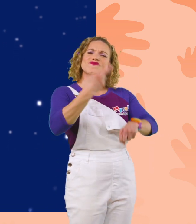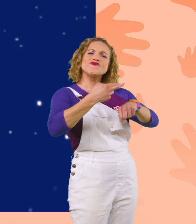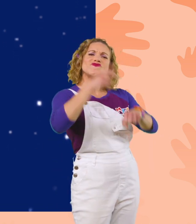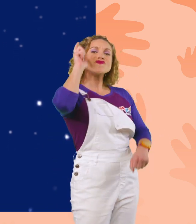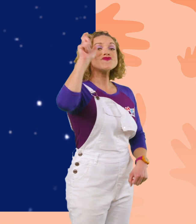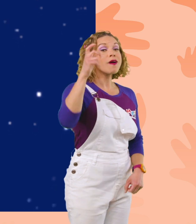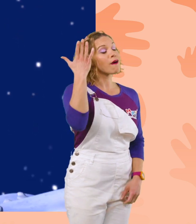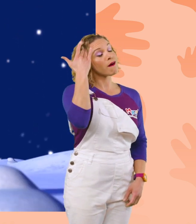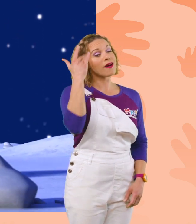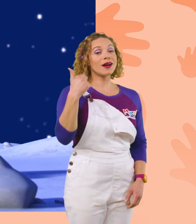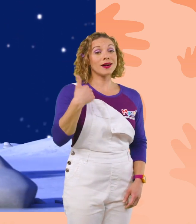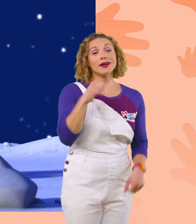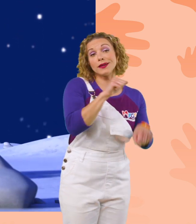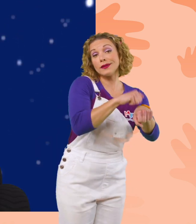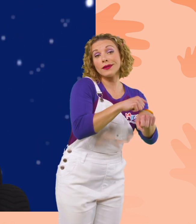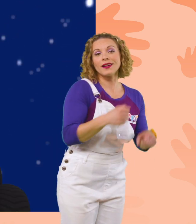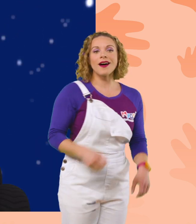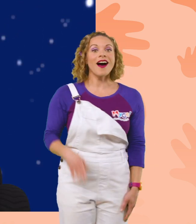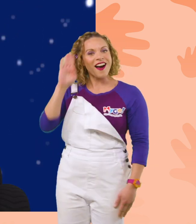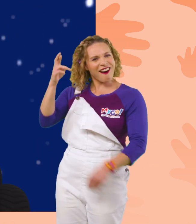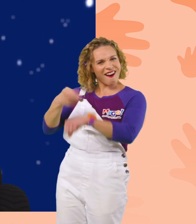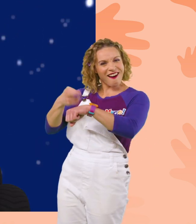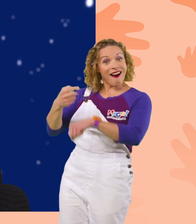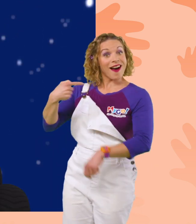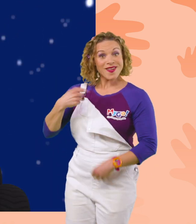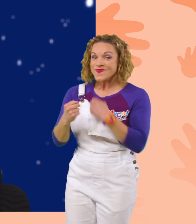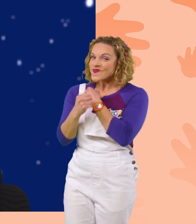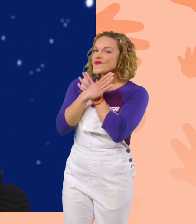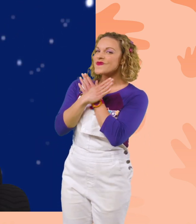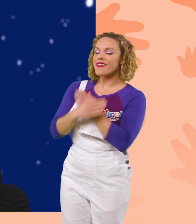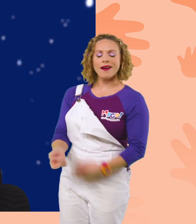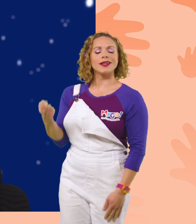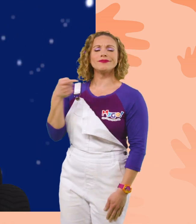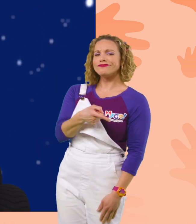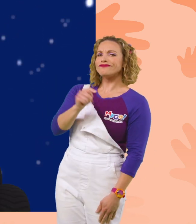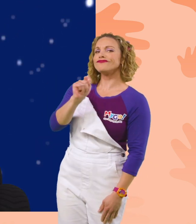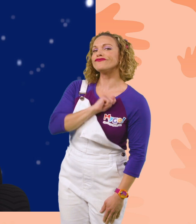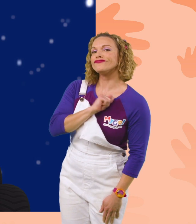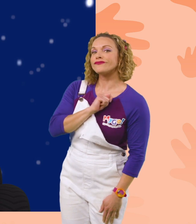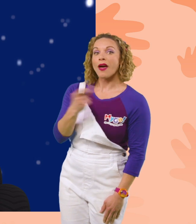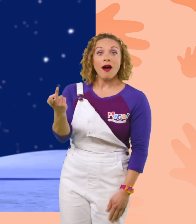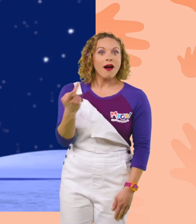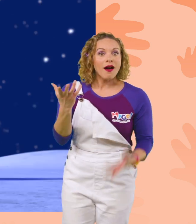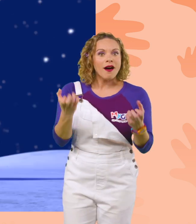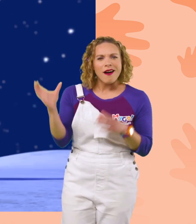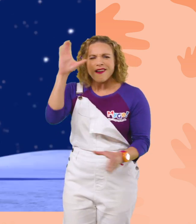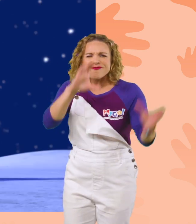Rock because, uh, I'm a rock. Hey, Rocky! It's me, Blippi, and this is Tabs. We're here to